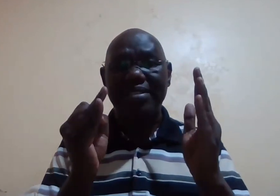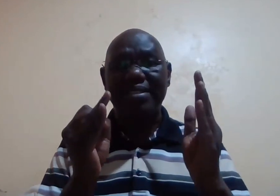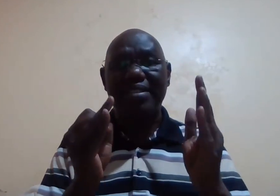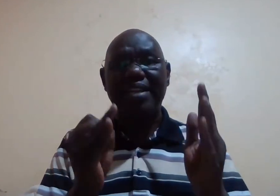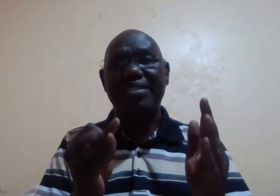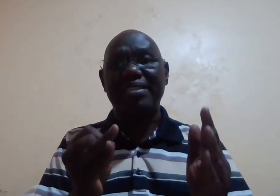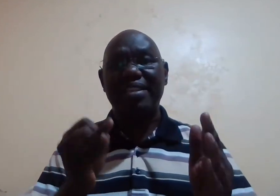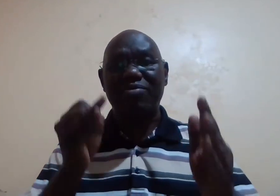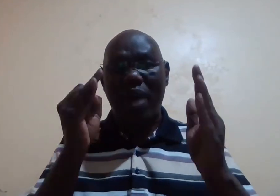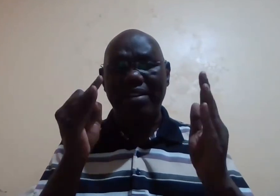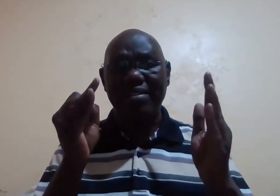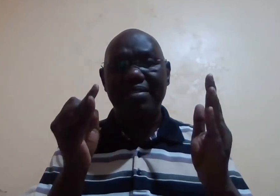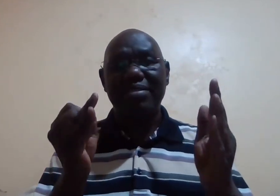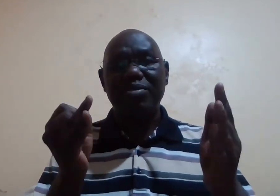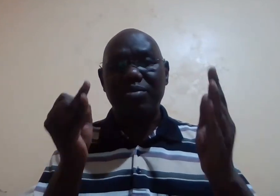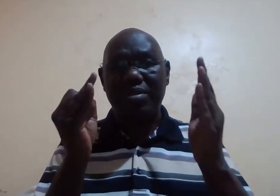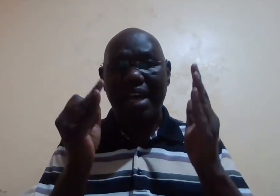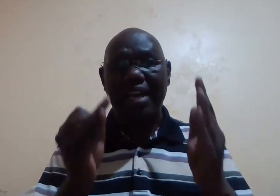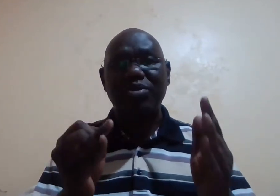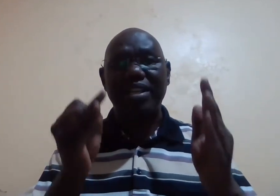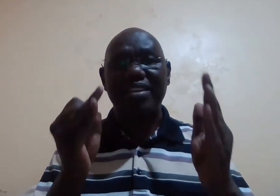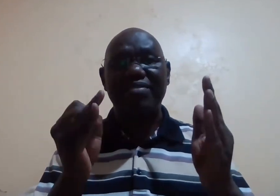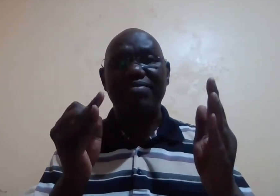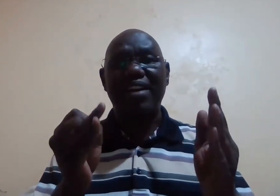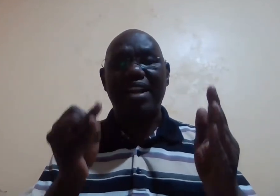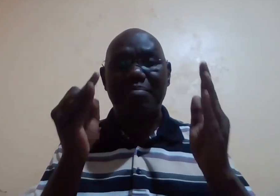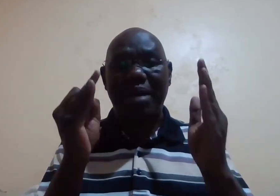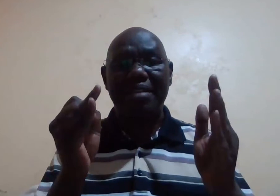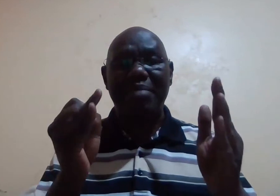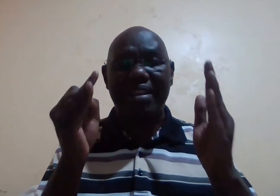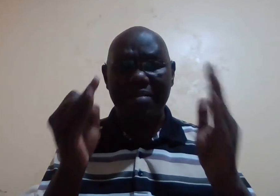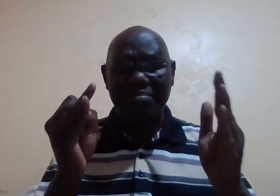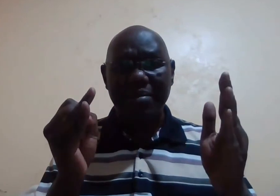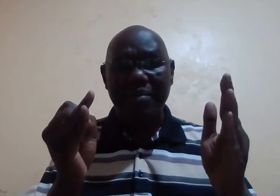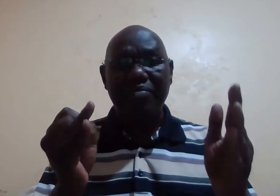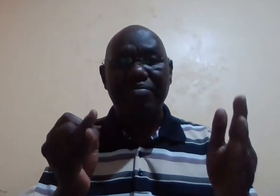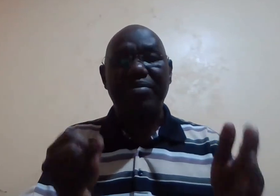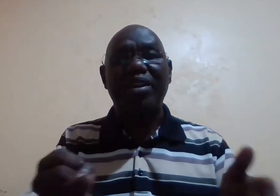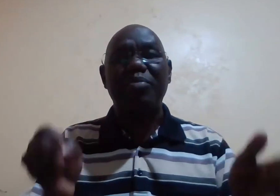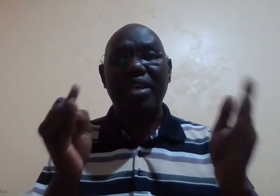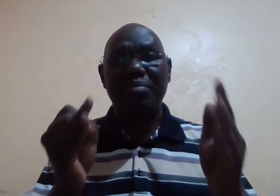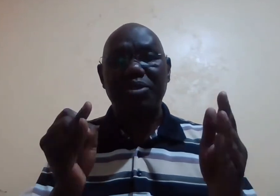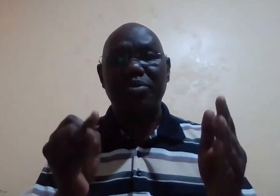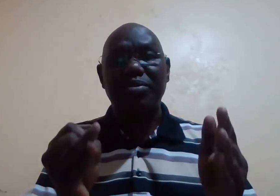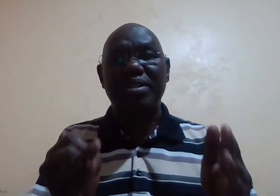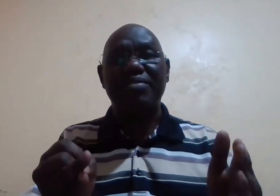that if one would actually live and abide by them they'll be able to live